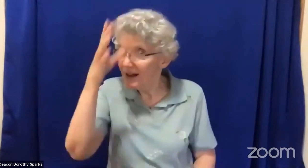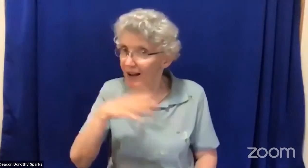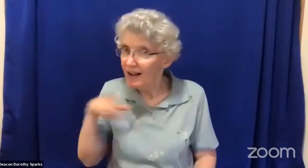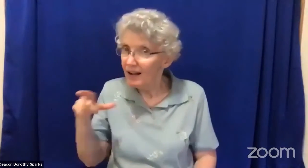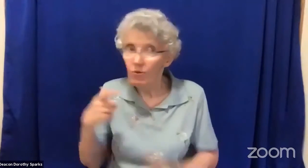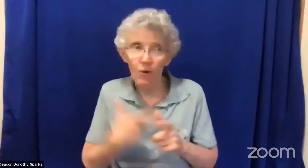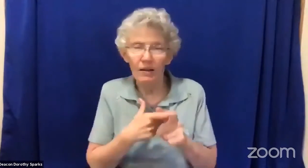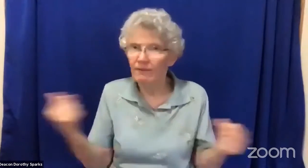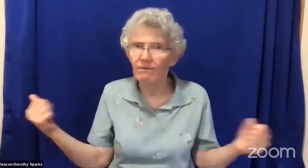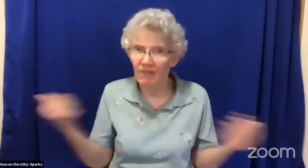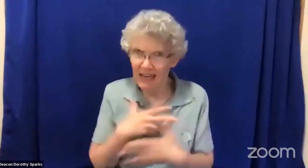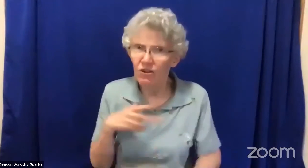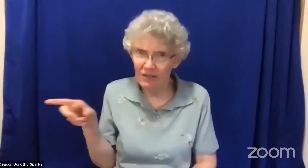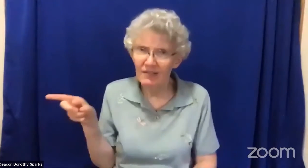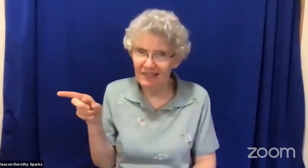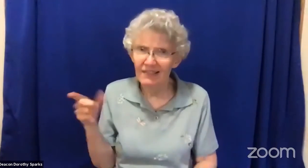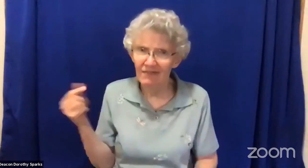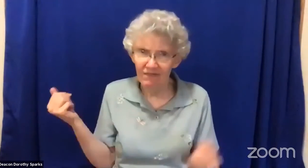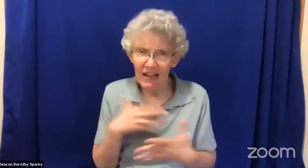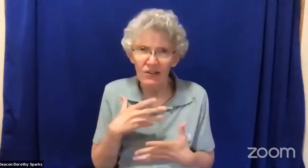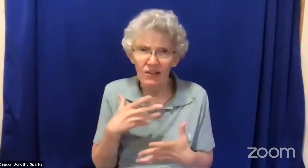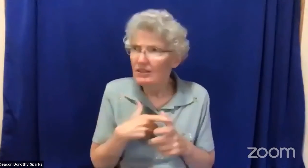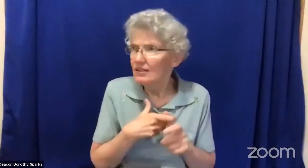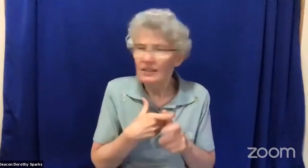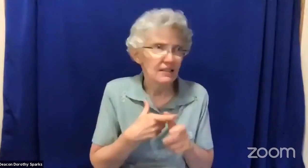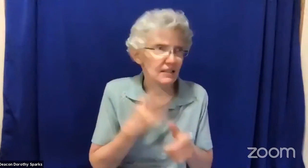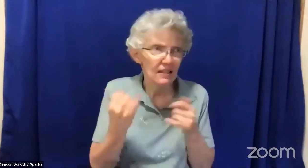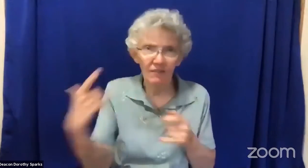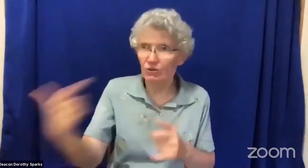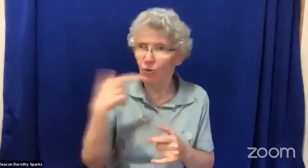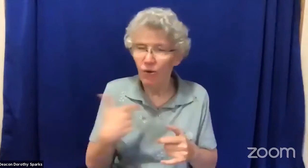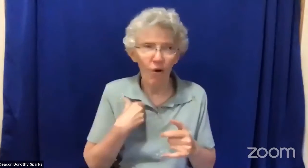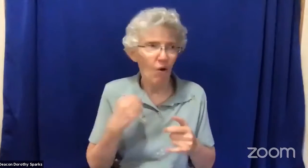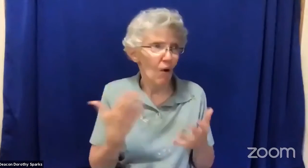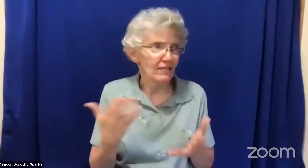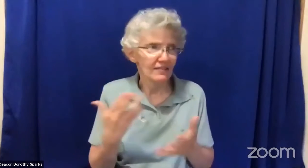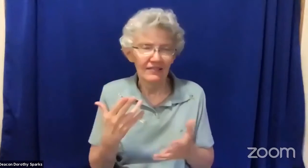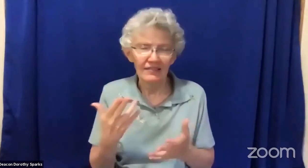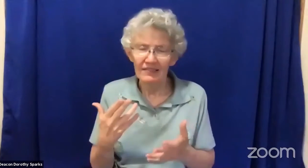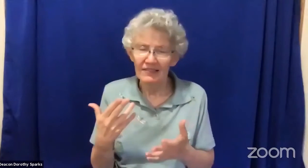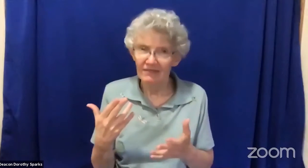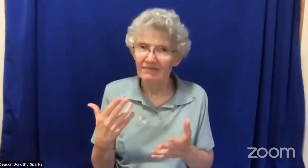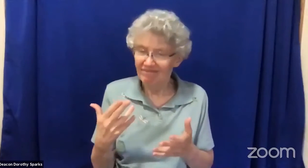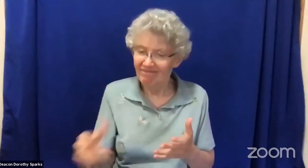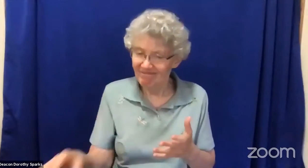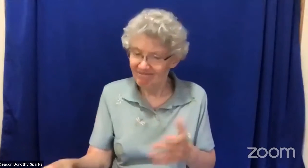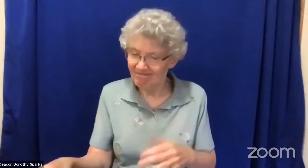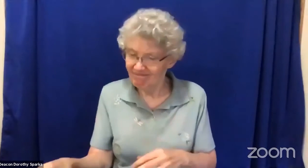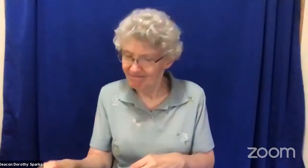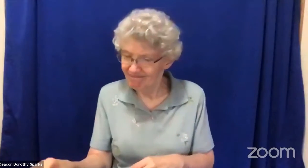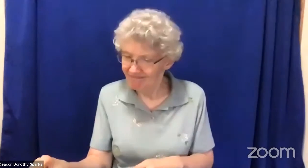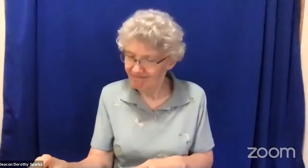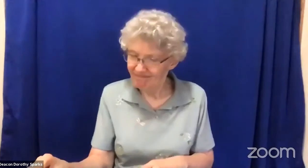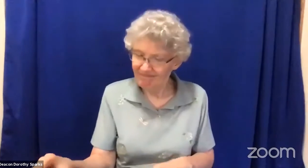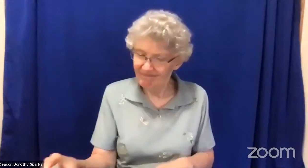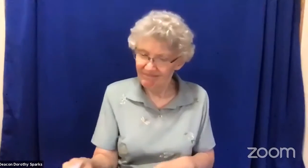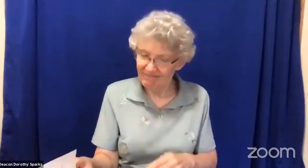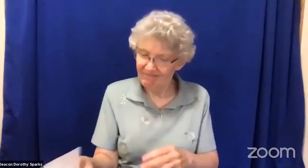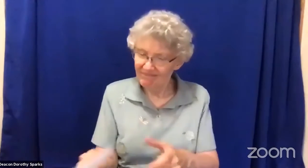they wave to everyone and people wave, wave back to them. And they don't have to fear for their life. But if a black man